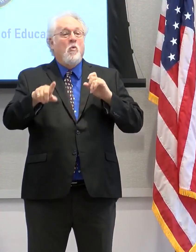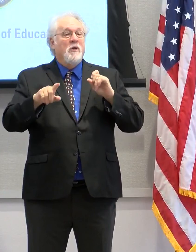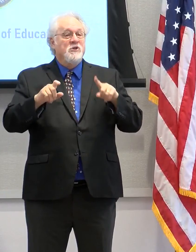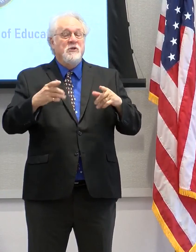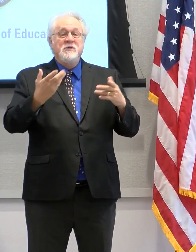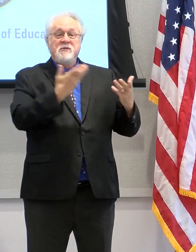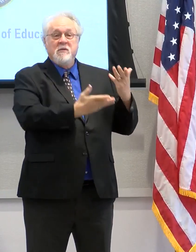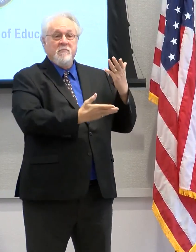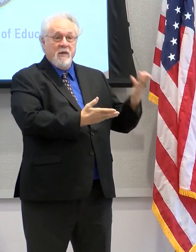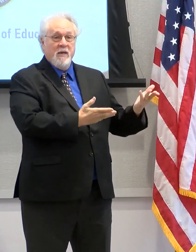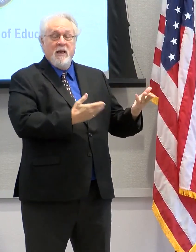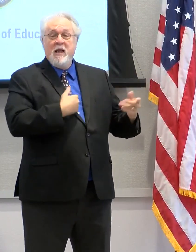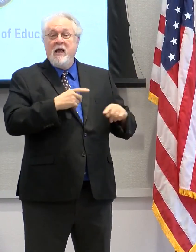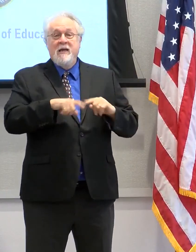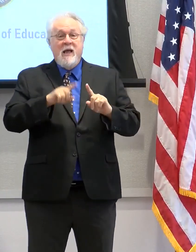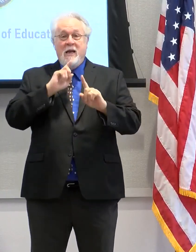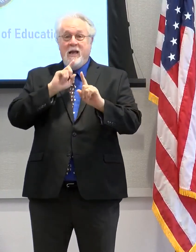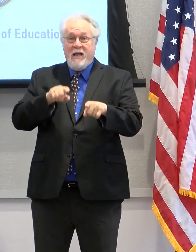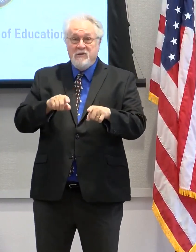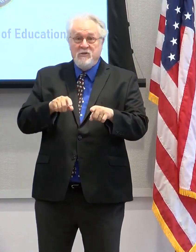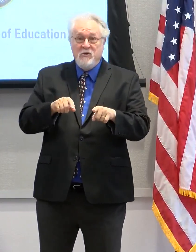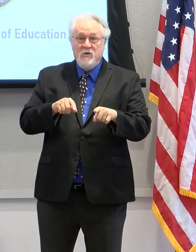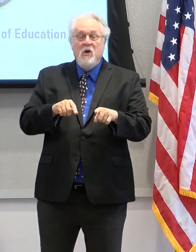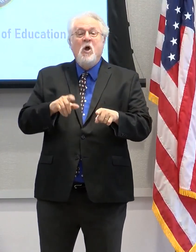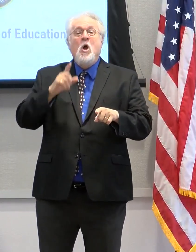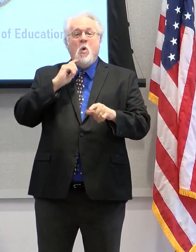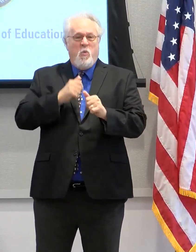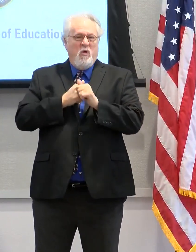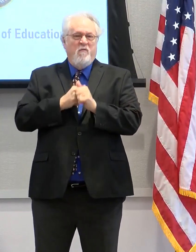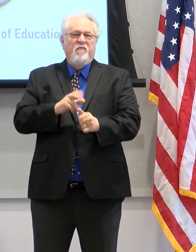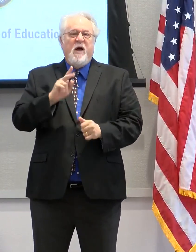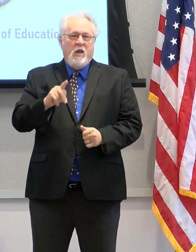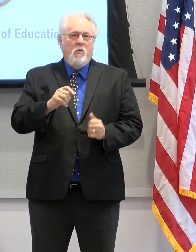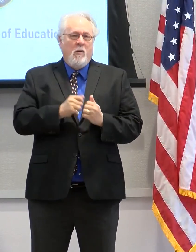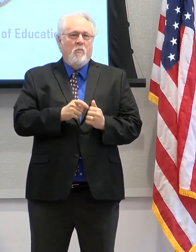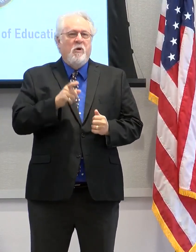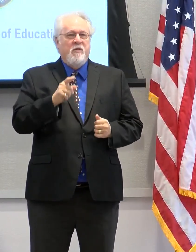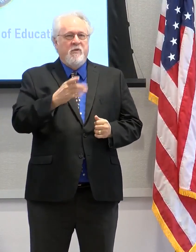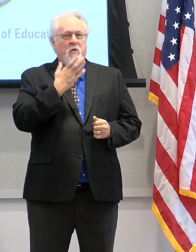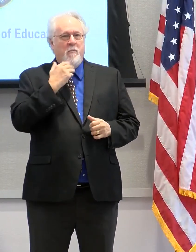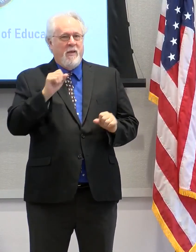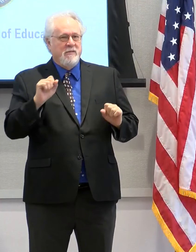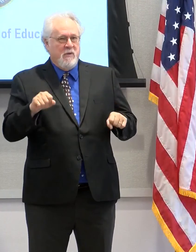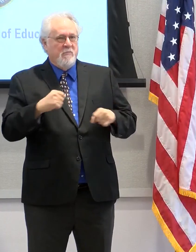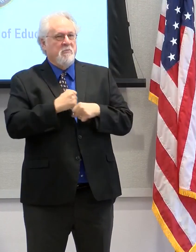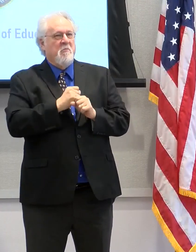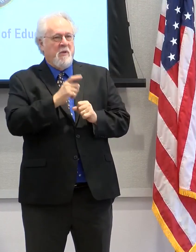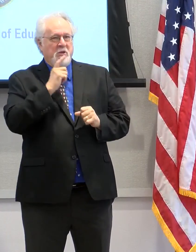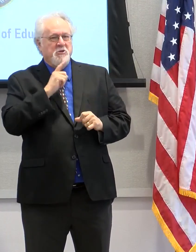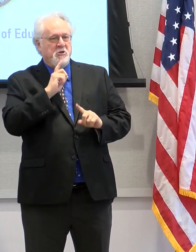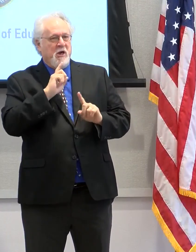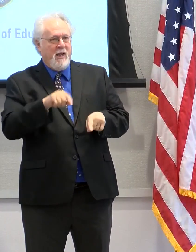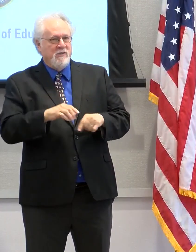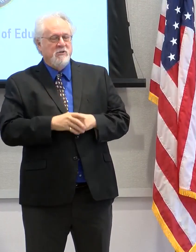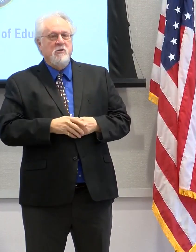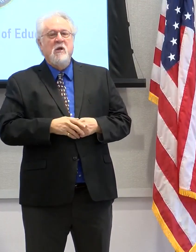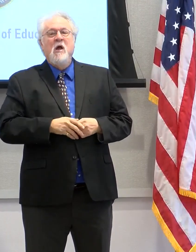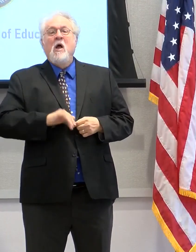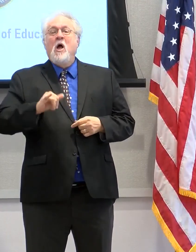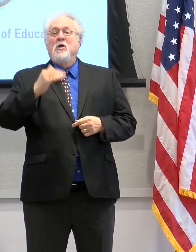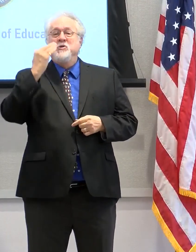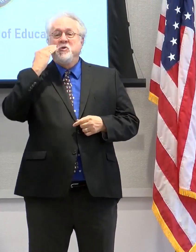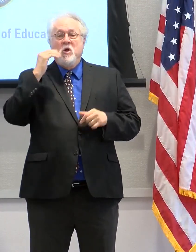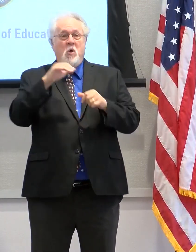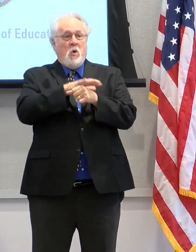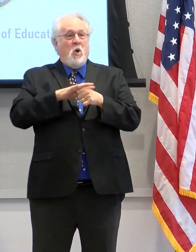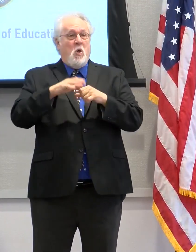that were submitted, if we were unable to get to them, we will follow up with you as best as possible to make sure that those are answered. We also know